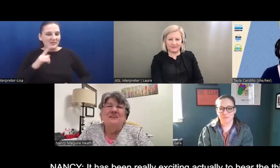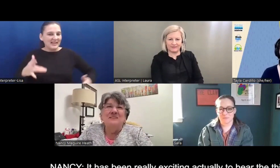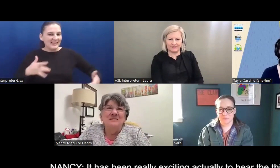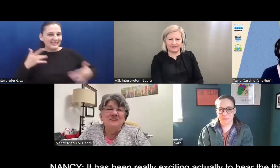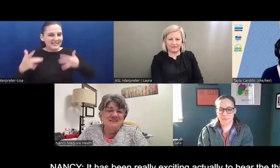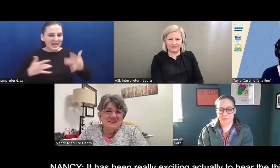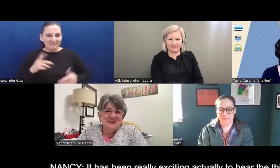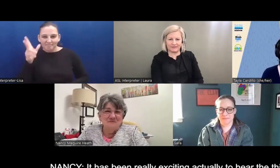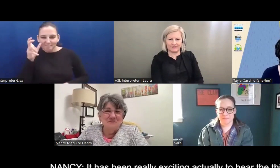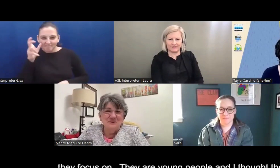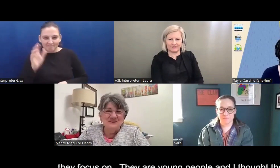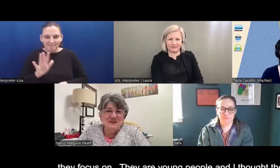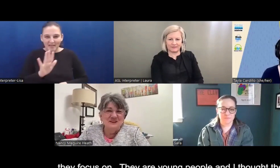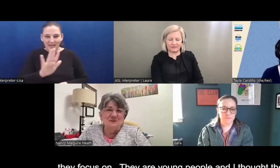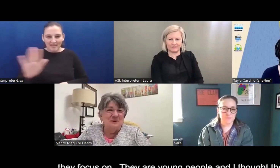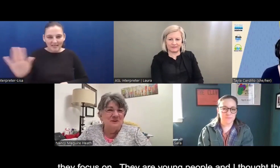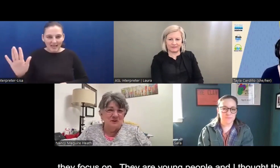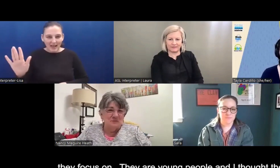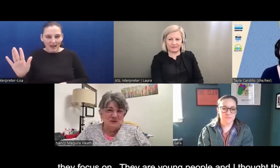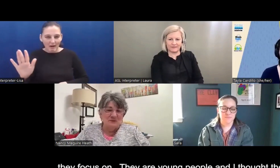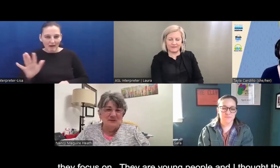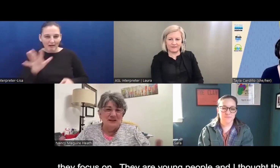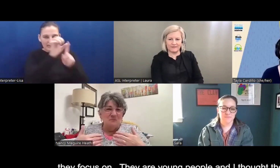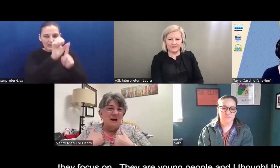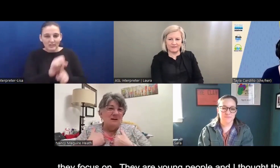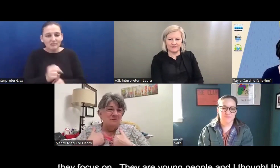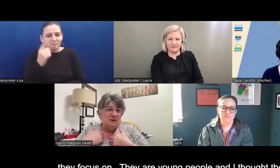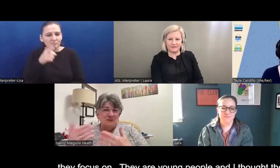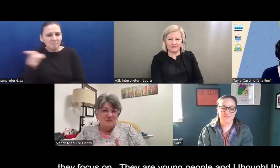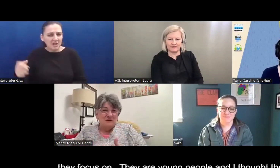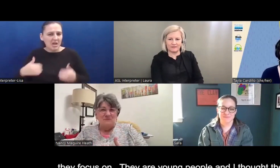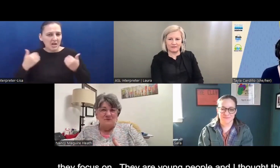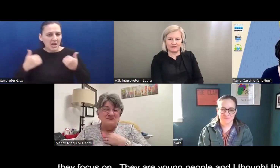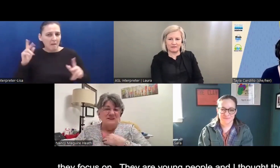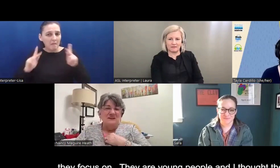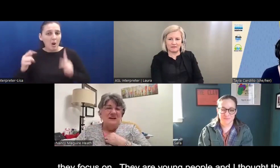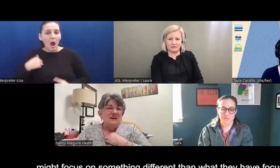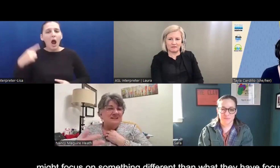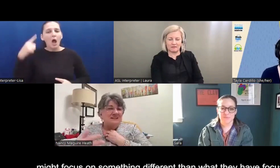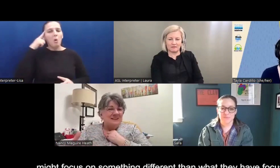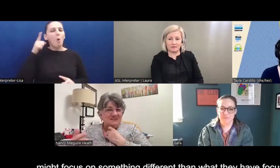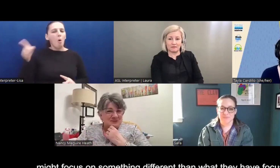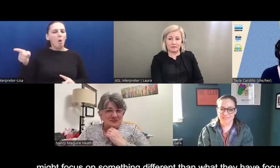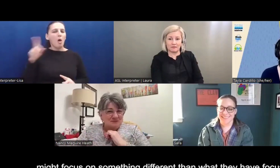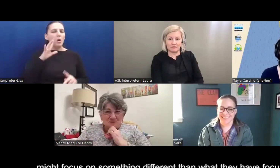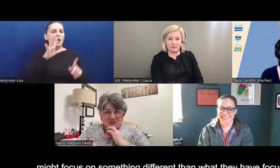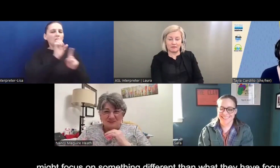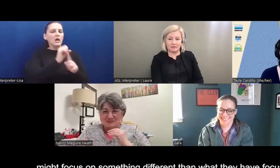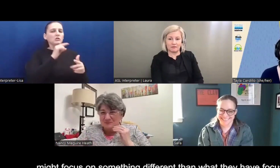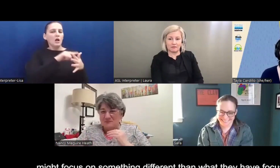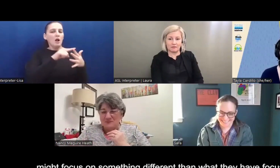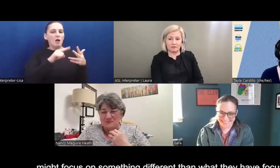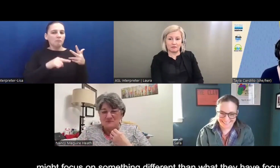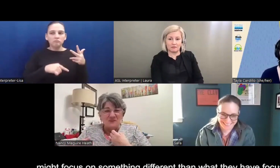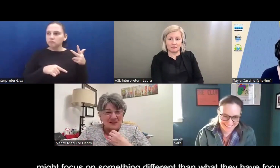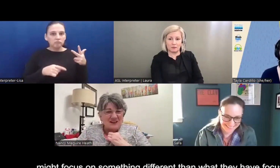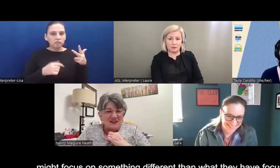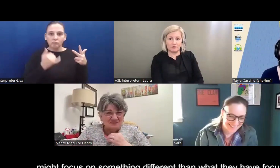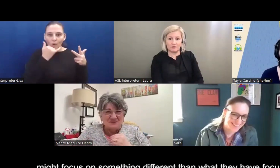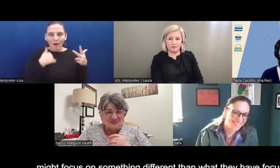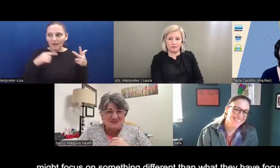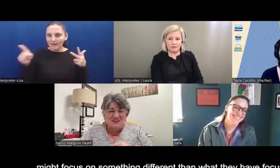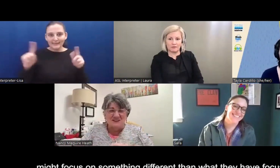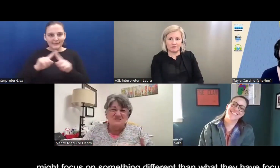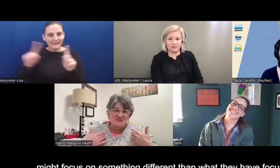hear the things that they focus on, you know, they're young people and what I thought they might focus on has turned out to be a little different than what they